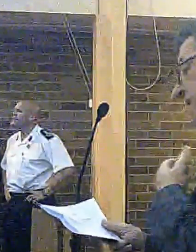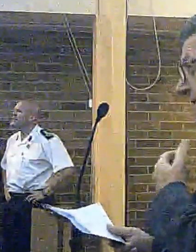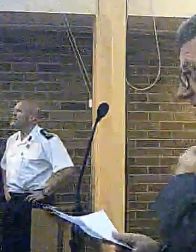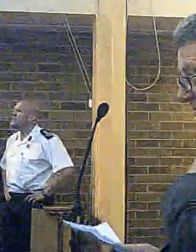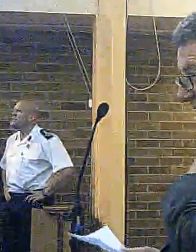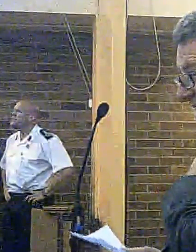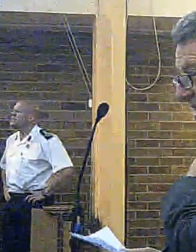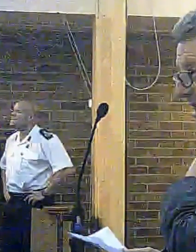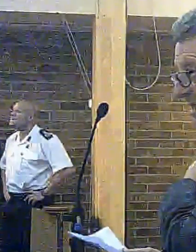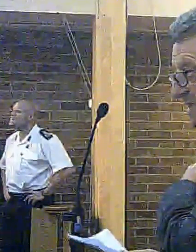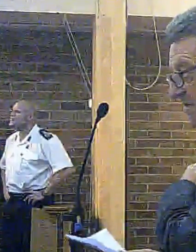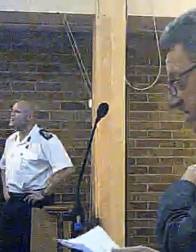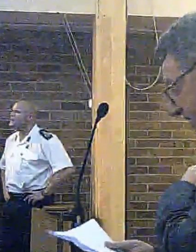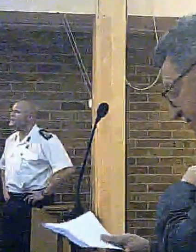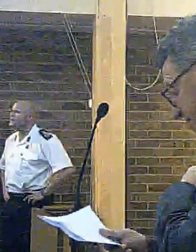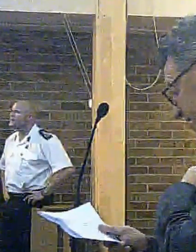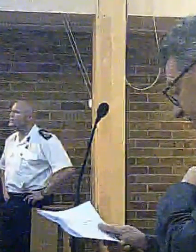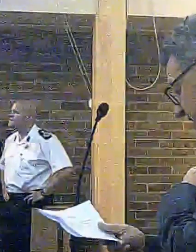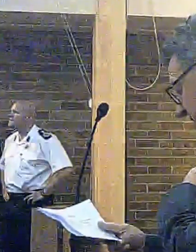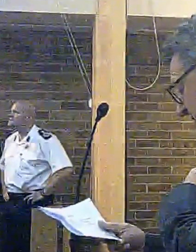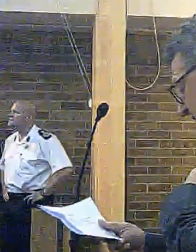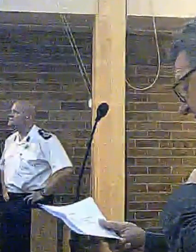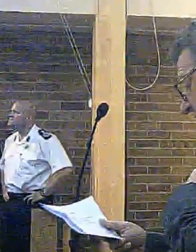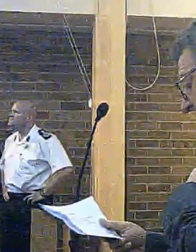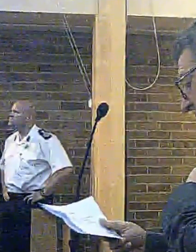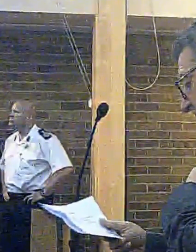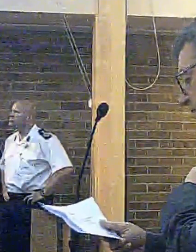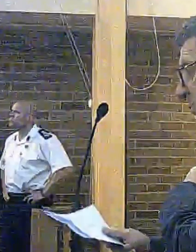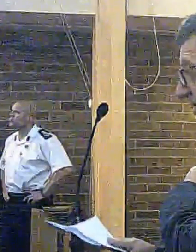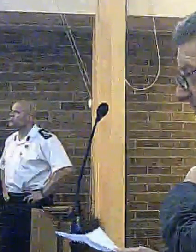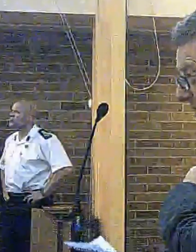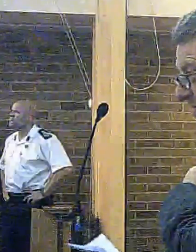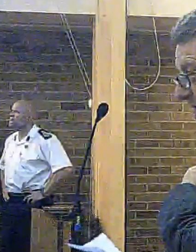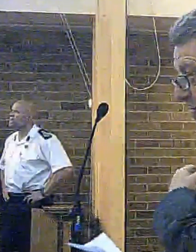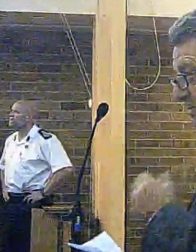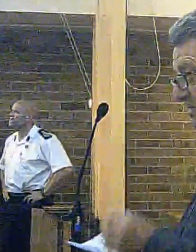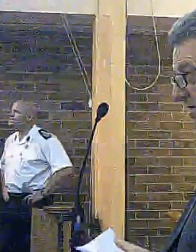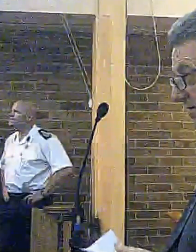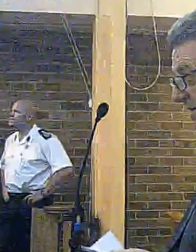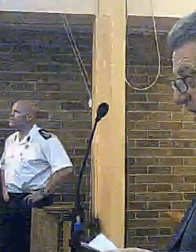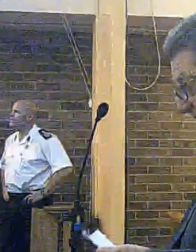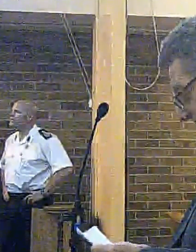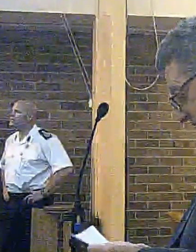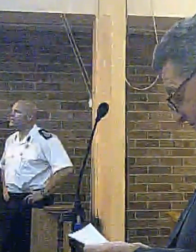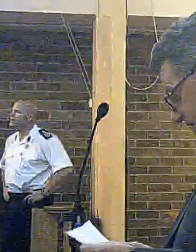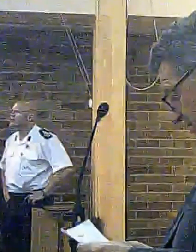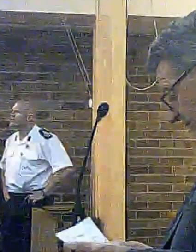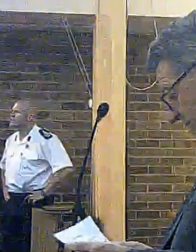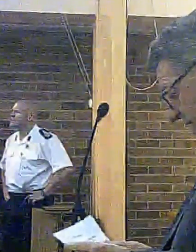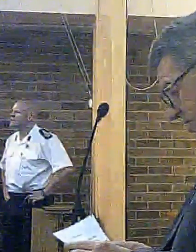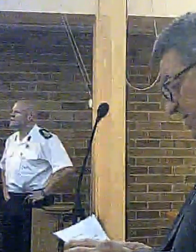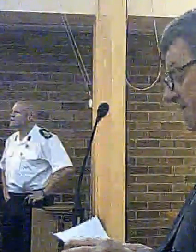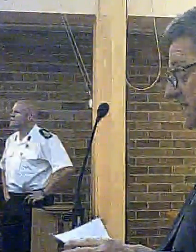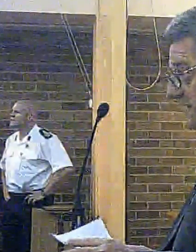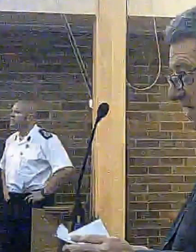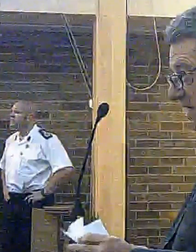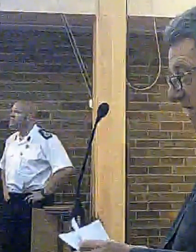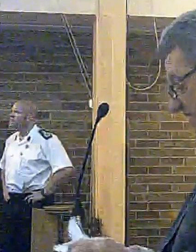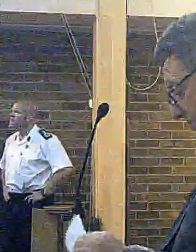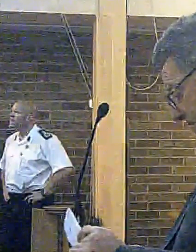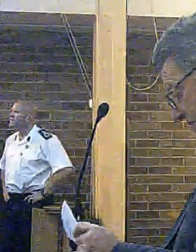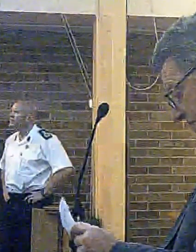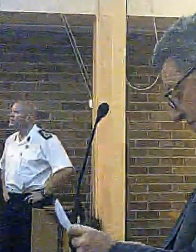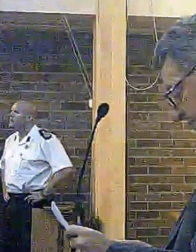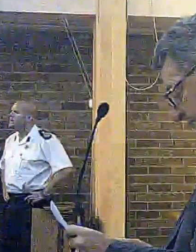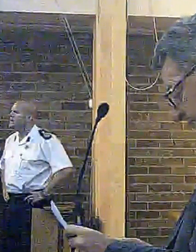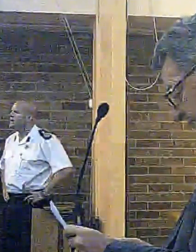and then some of the headlines of the Chief's presentation. This will be followed by an opportunity for yourselves to make comments and